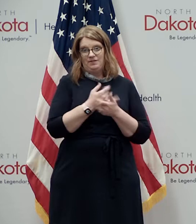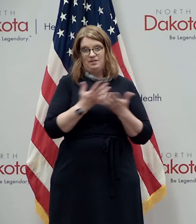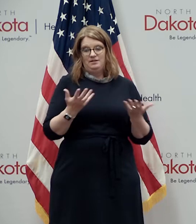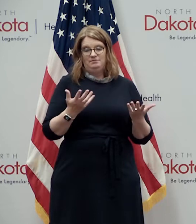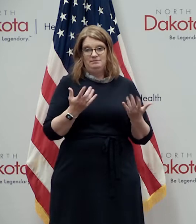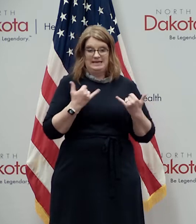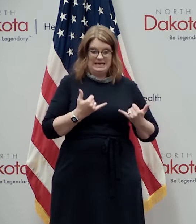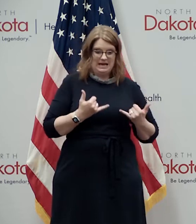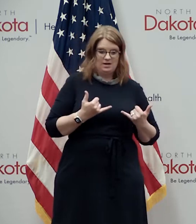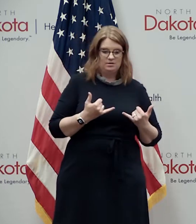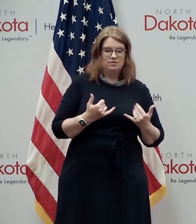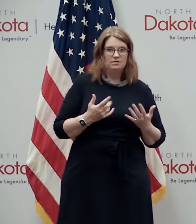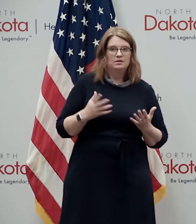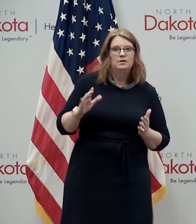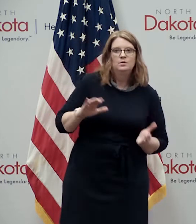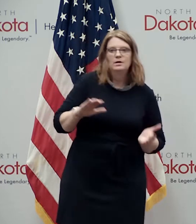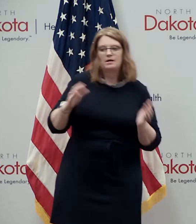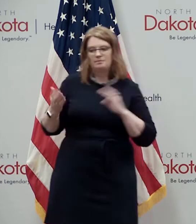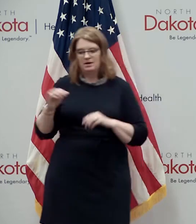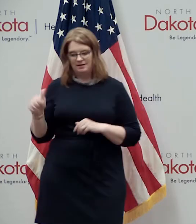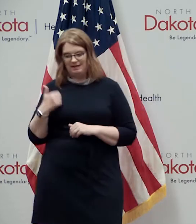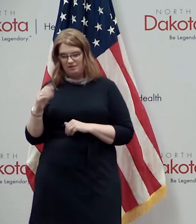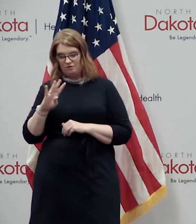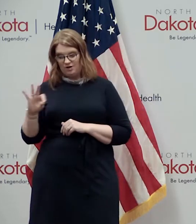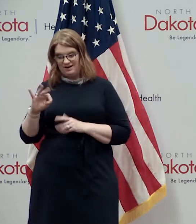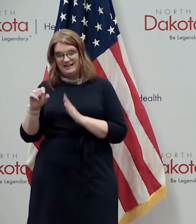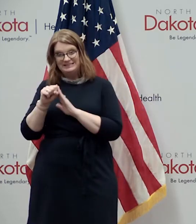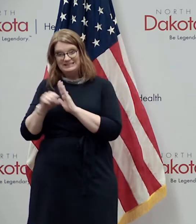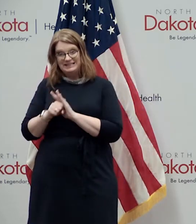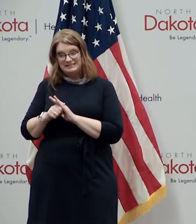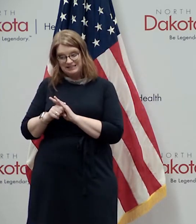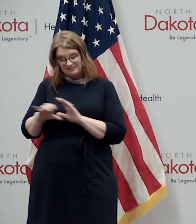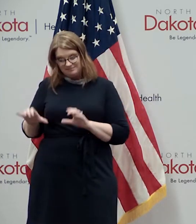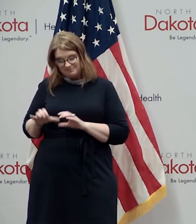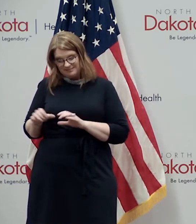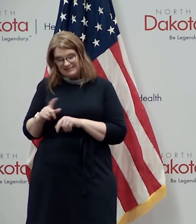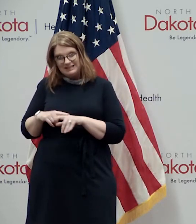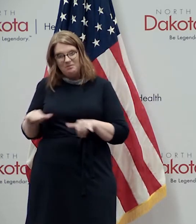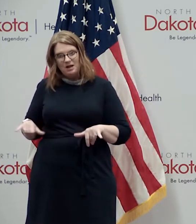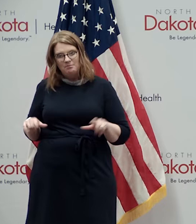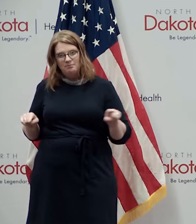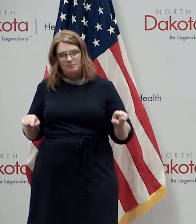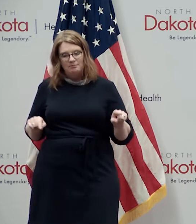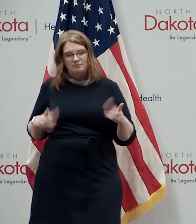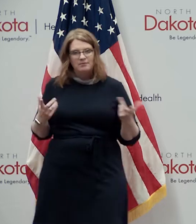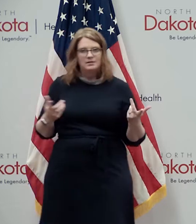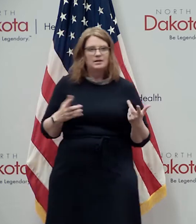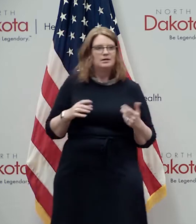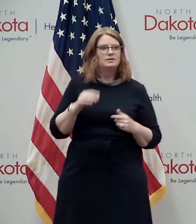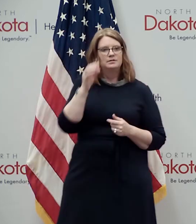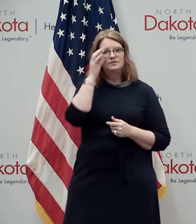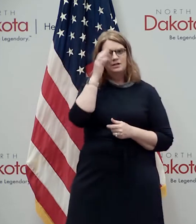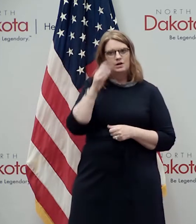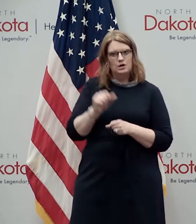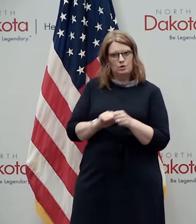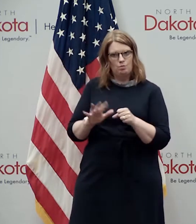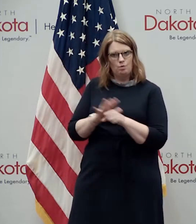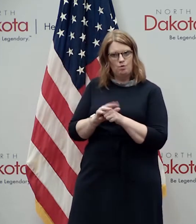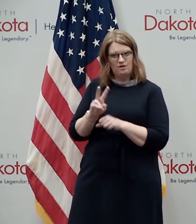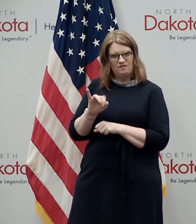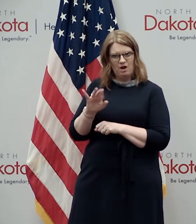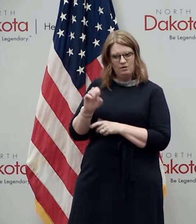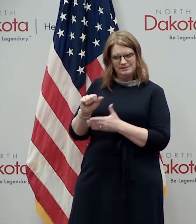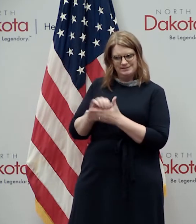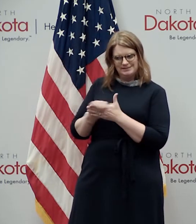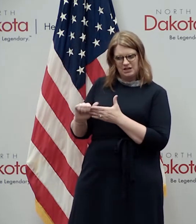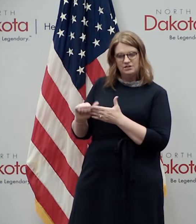compare what are the other 49 states doing in real time and there are other states you know that have used their coronavirus dollars to sign